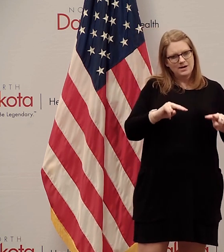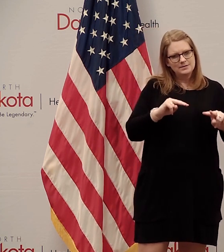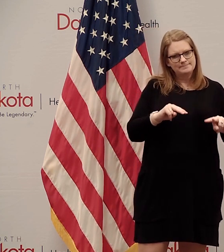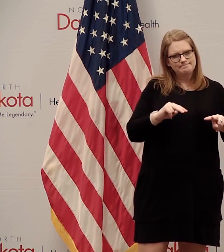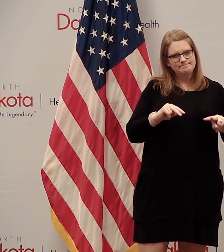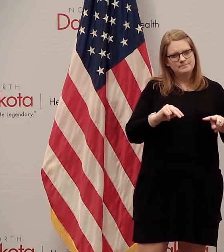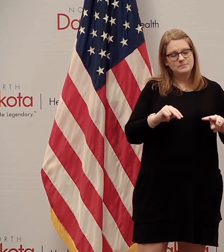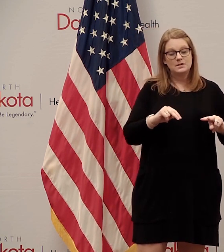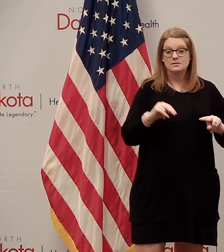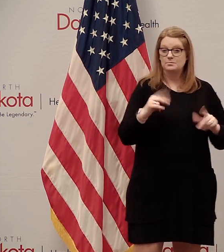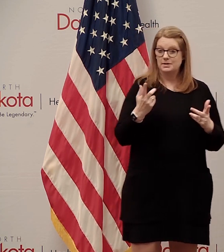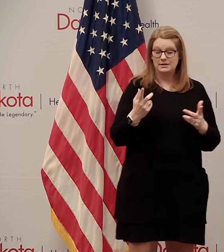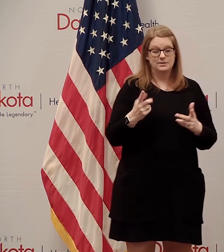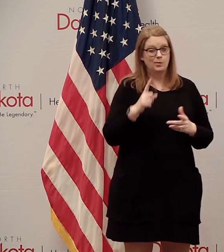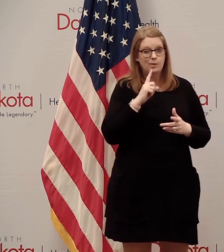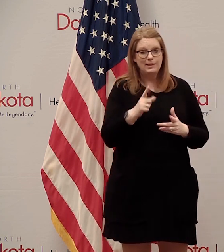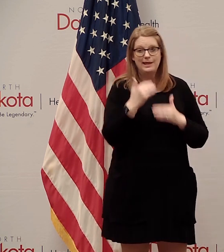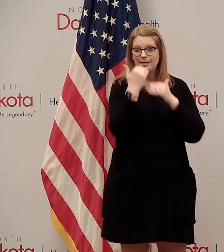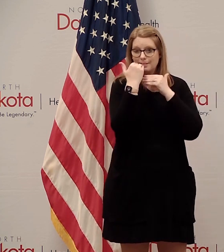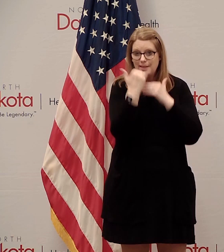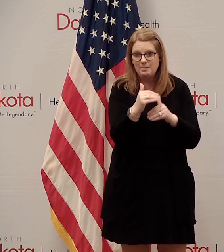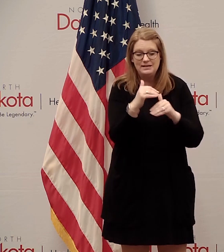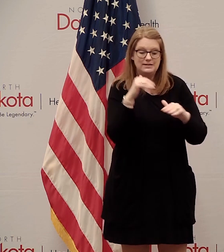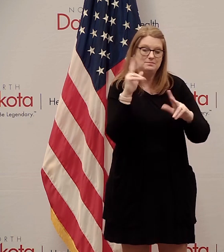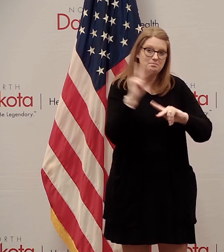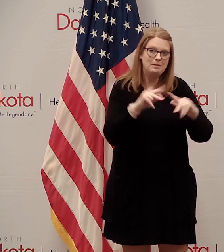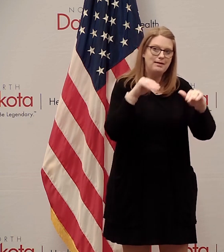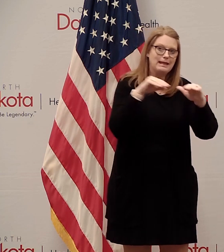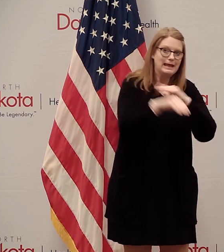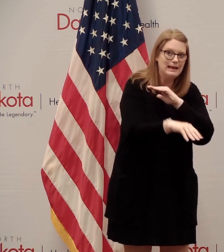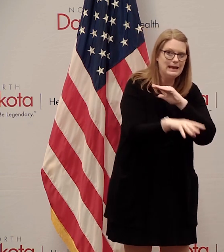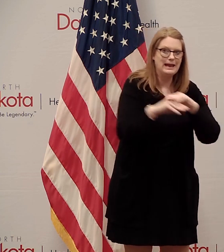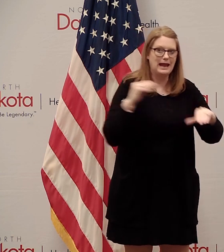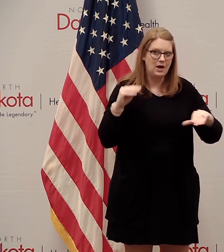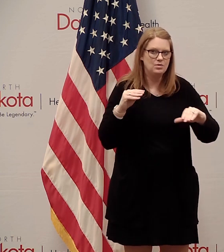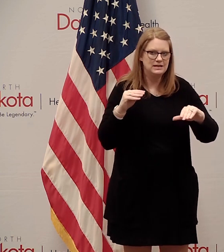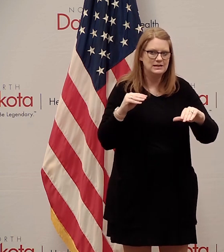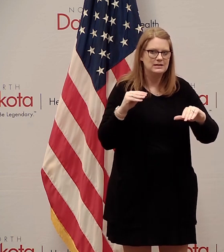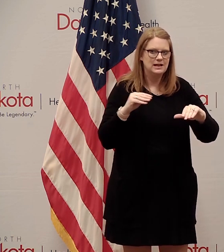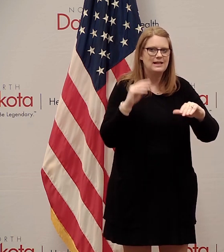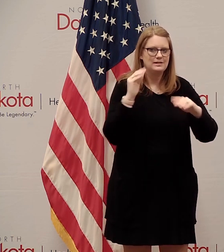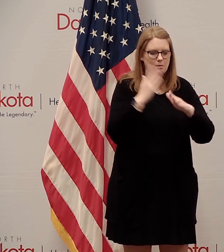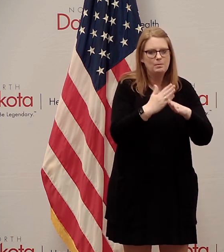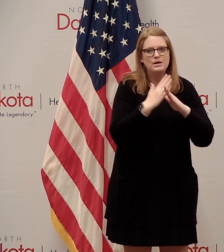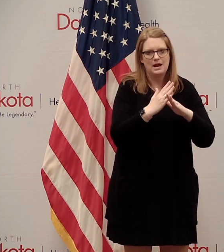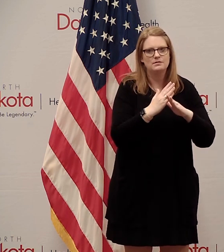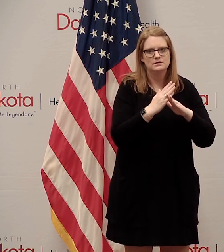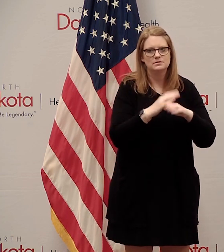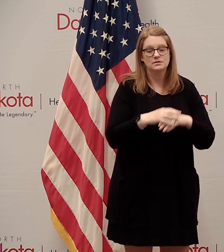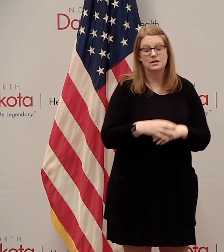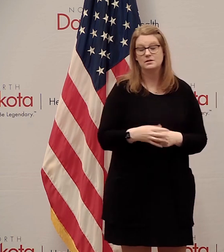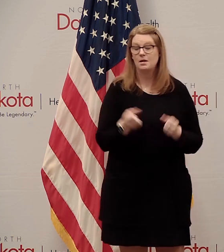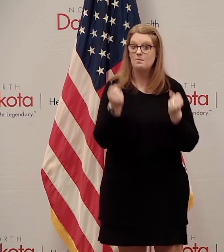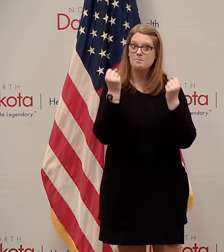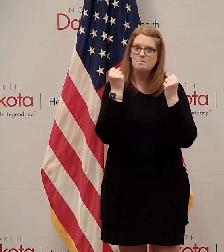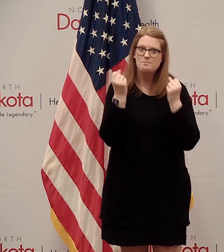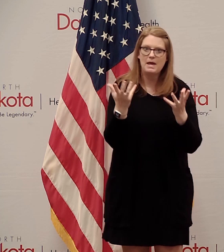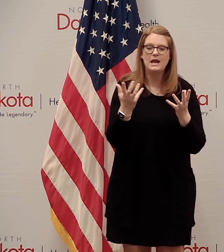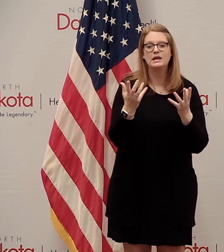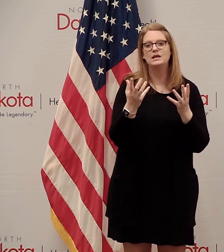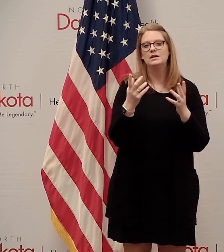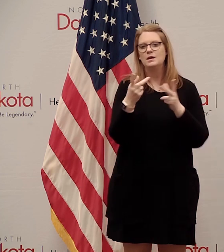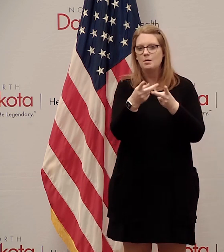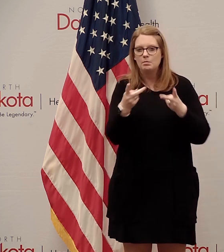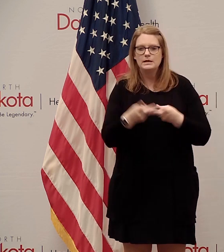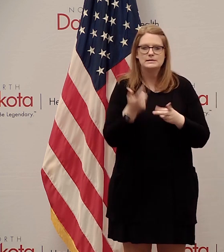the most vulnerable by limiting visitation, and we understand that's difficult. We know there's a number of congregate housing settings that have set up FaceTime and